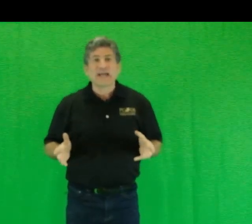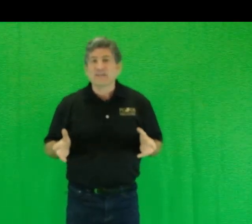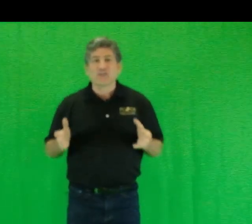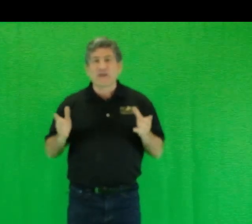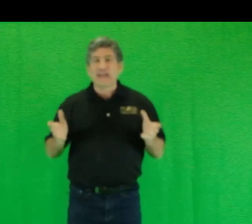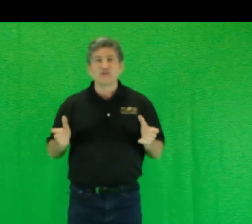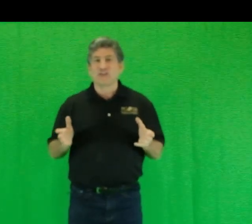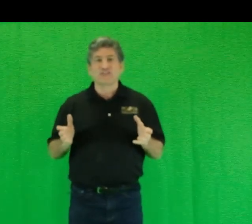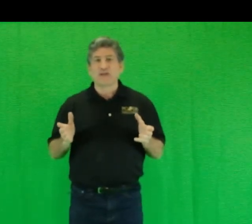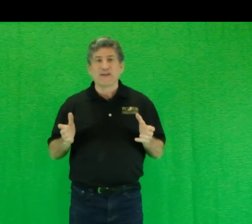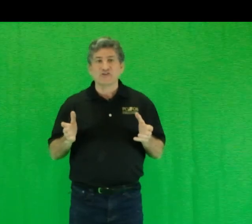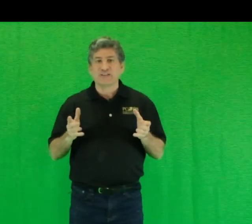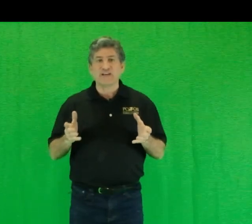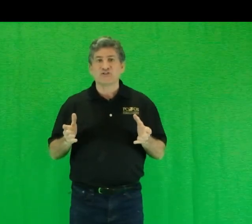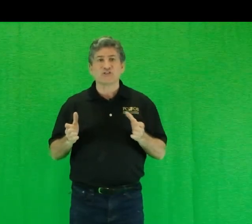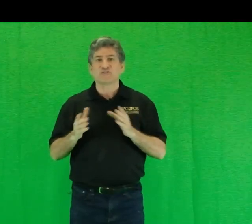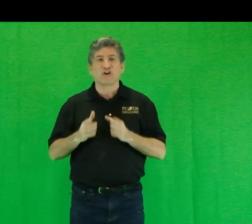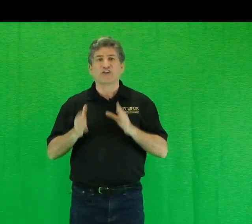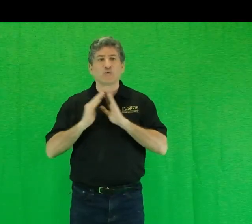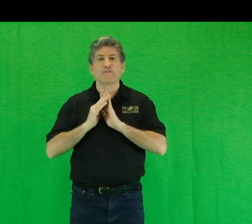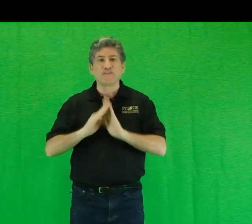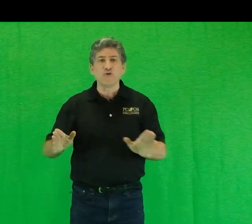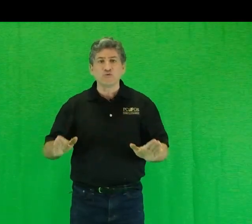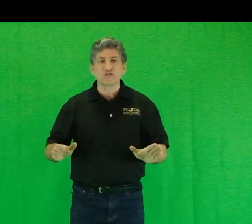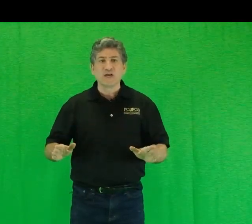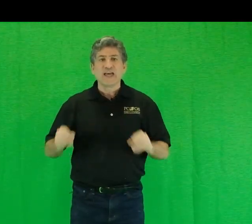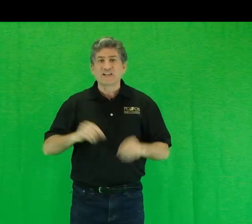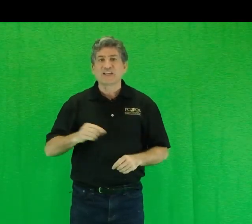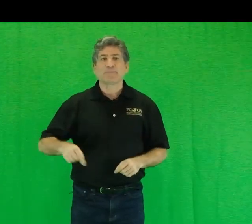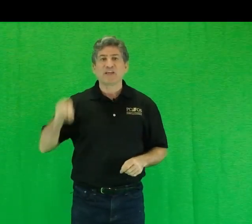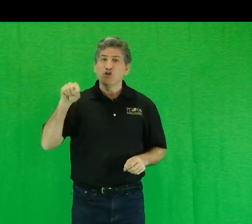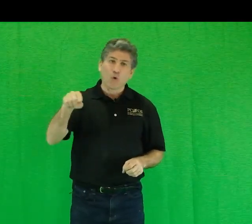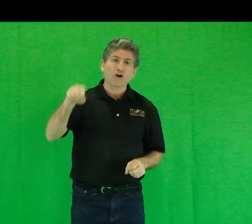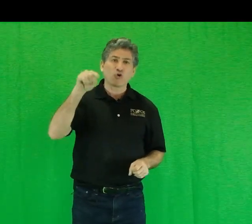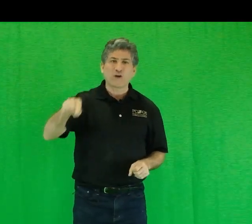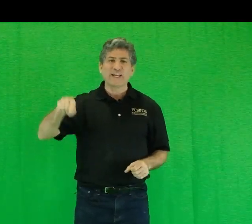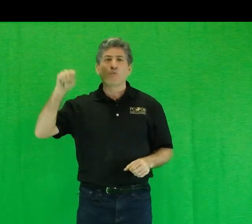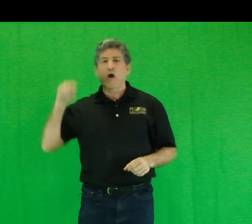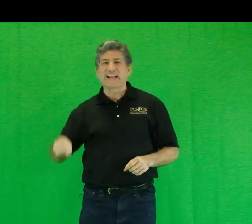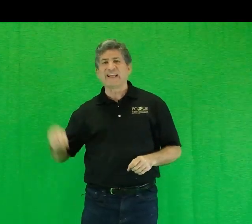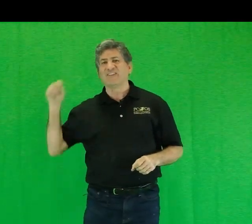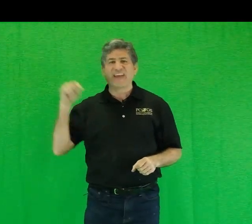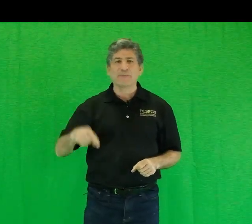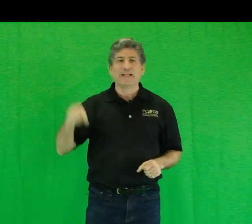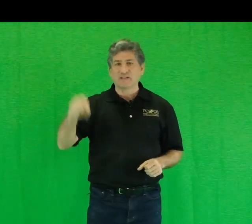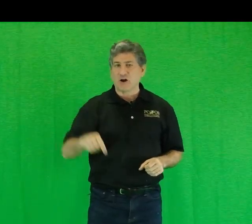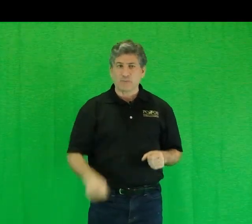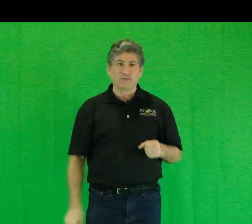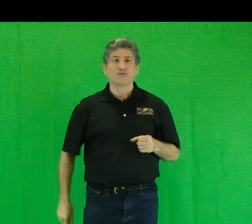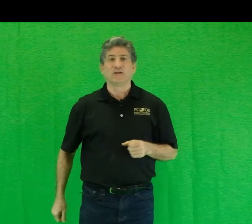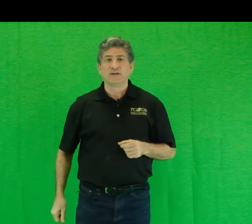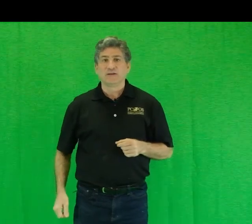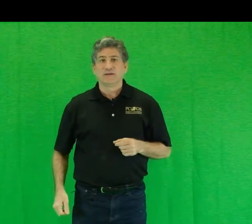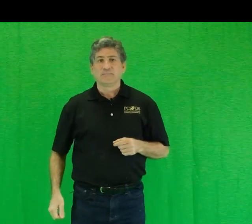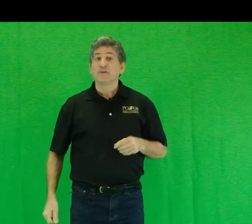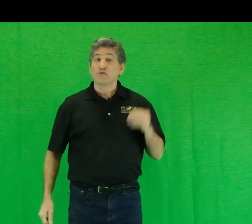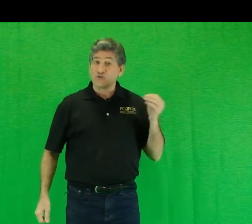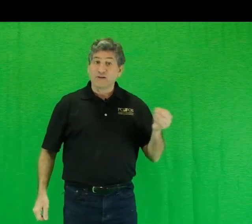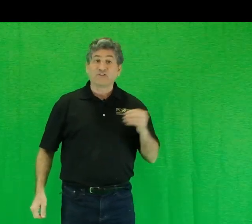and other Asian and South Asian nations have started to refuse accepting your cruddy, rotting, contaminated garbage. Your journey to